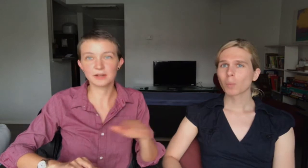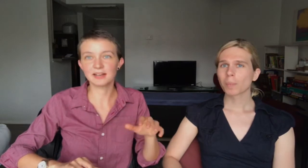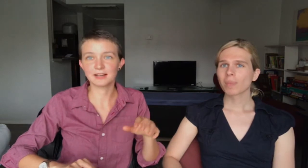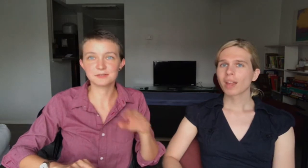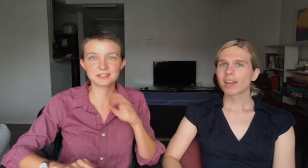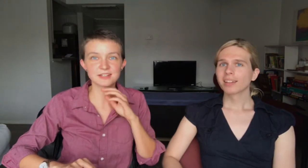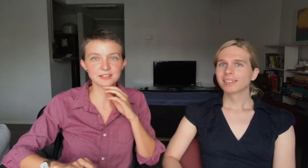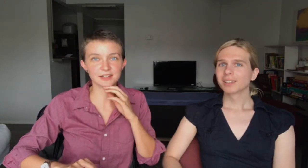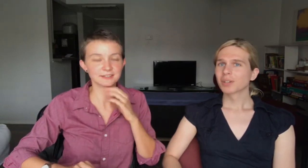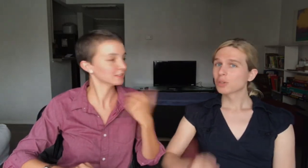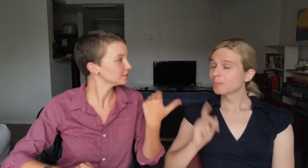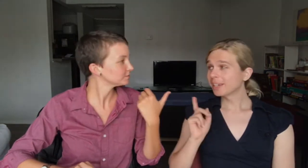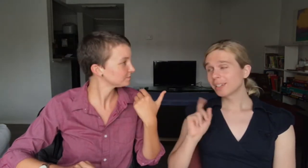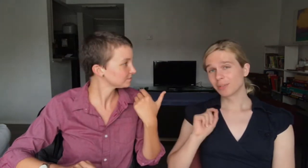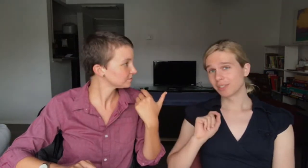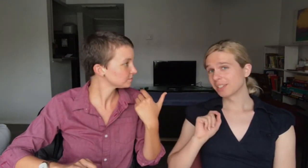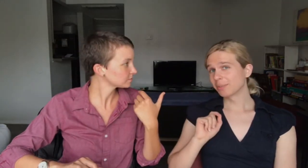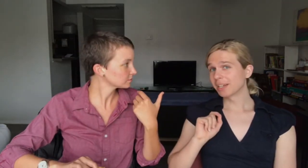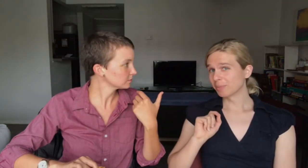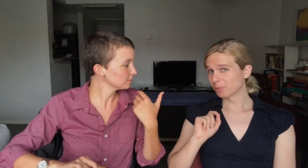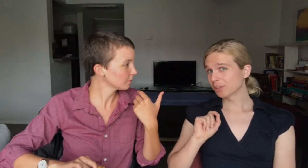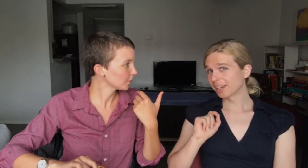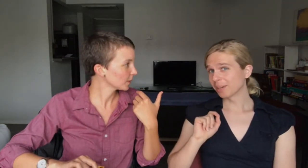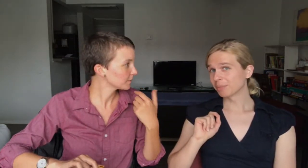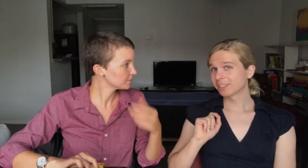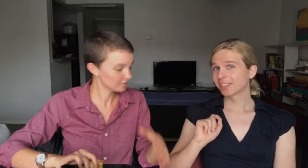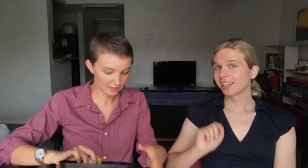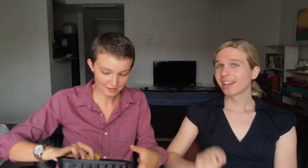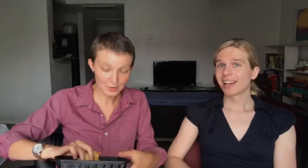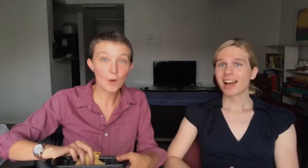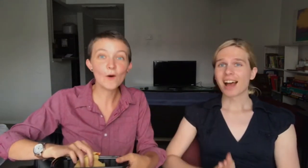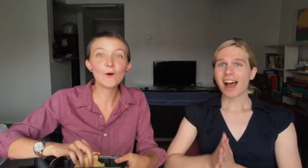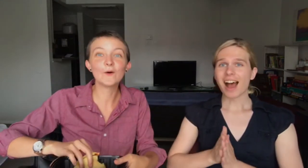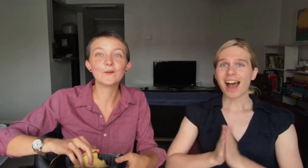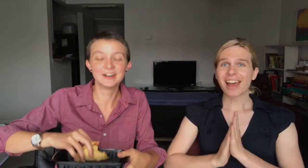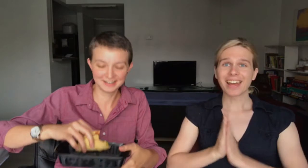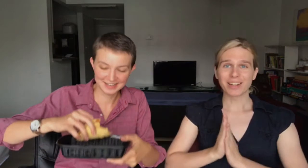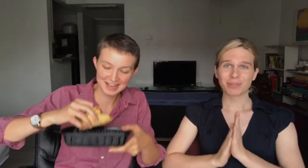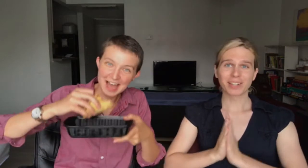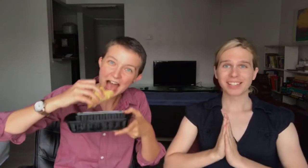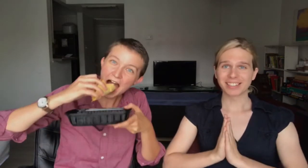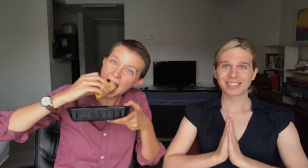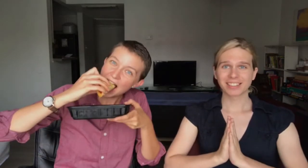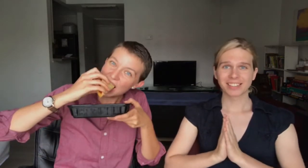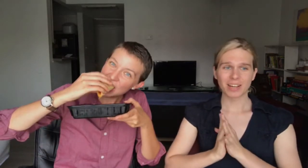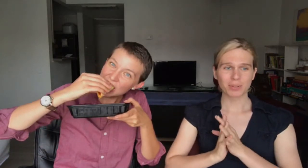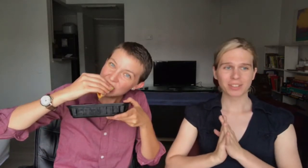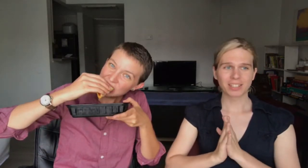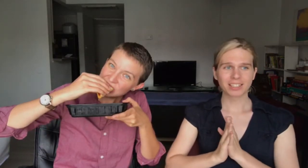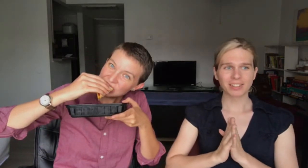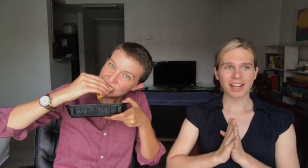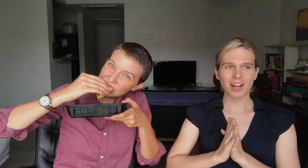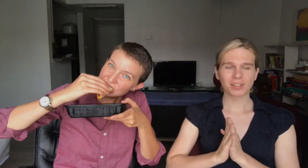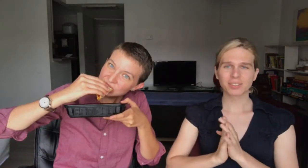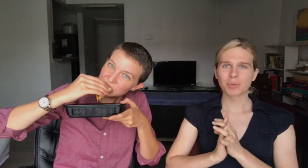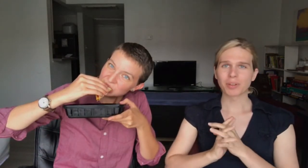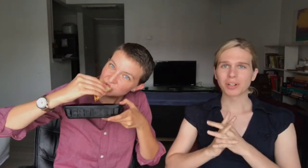anyway, yeah, it was nice to, like... Speaking of intimidating board games. Yeah. Oh! I had a friend that was clearing out some of their